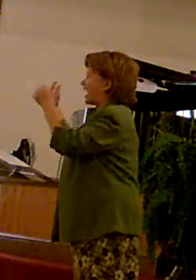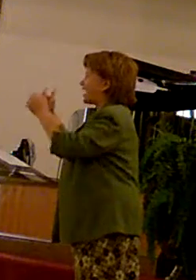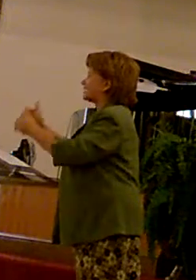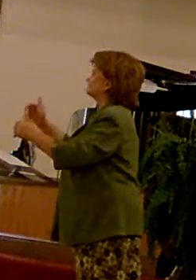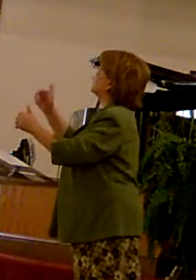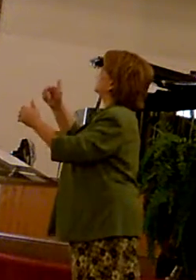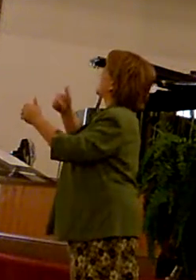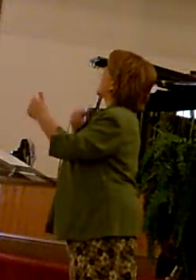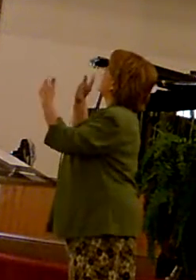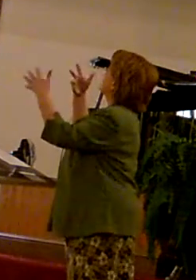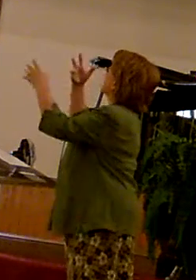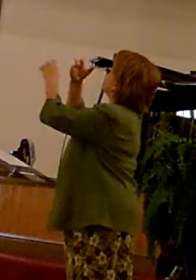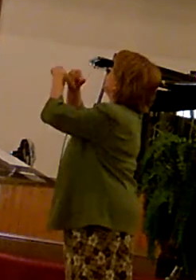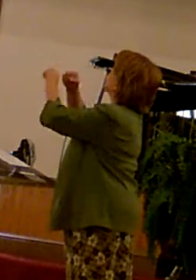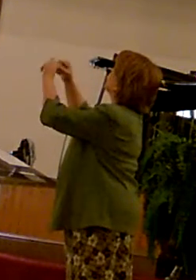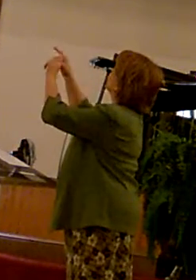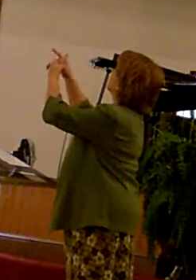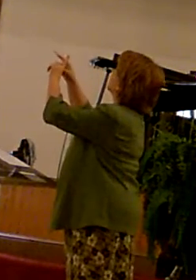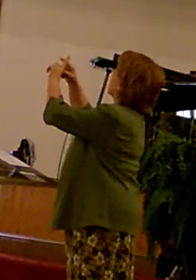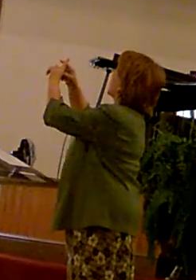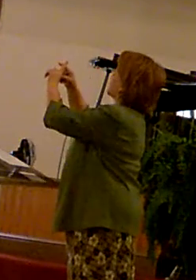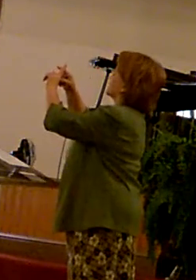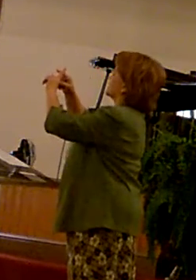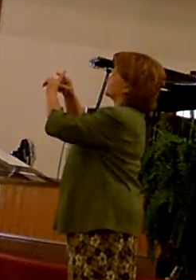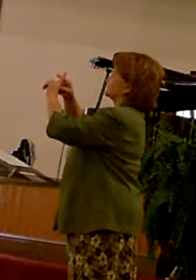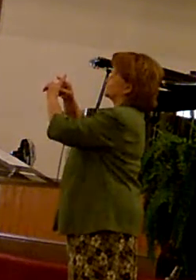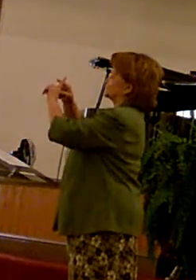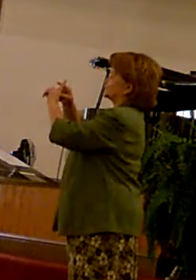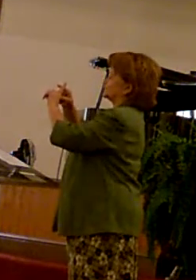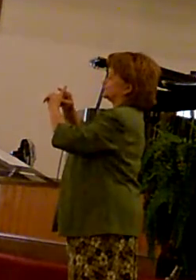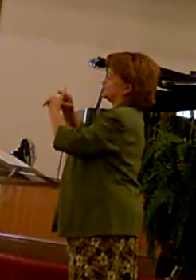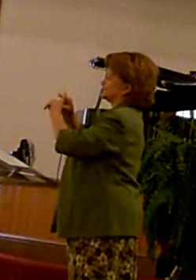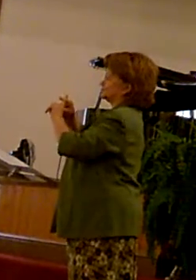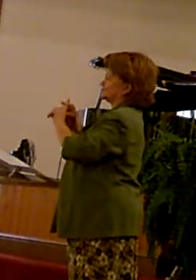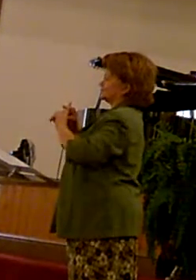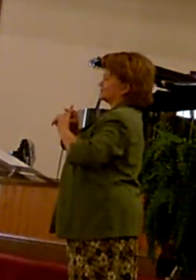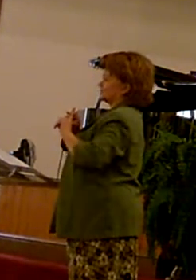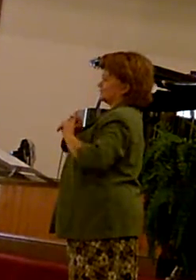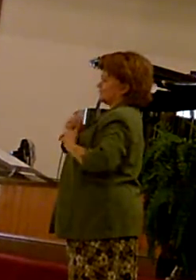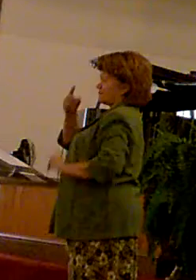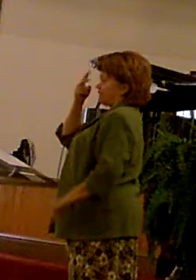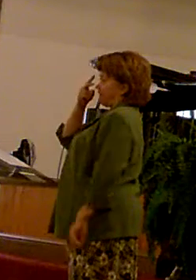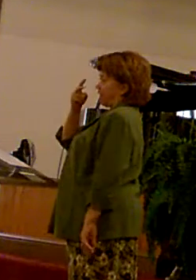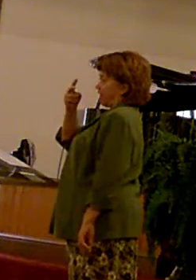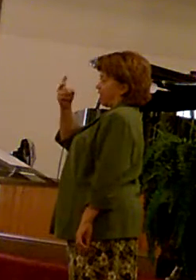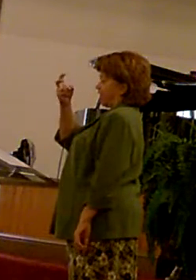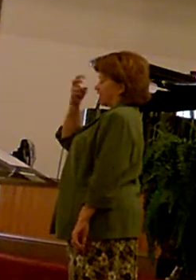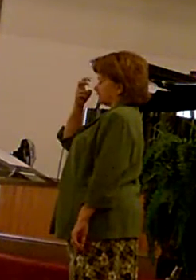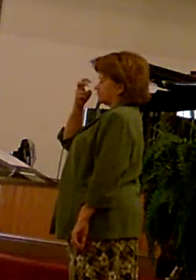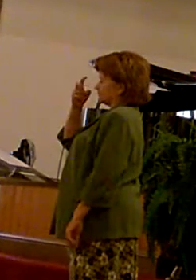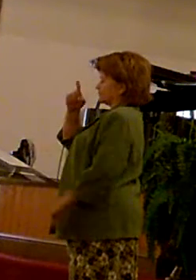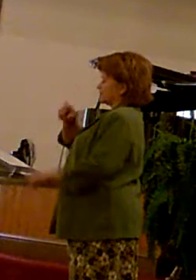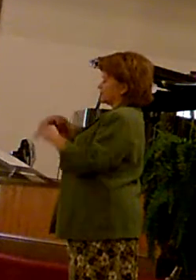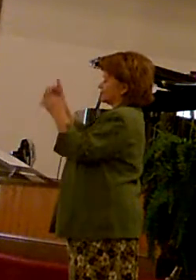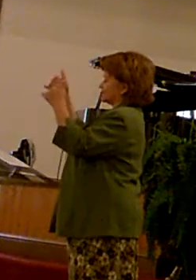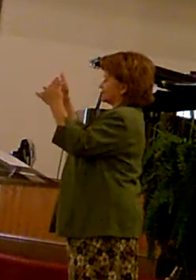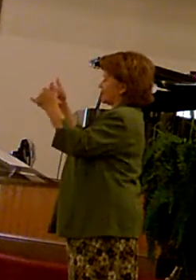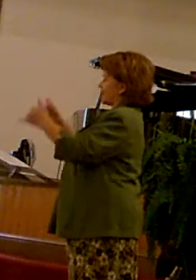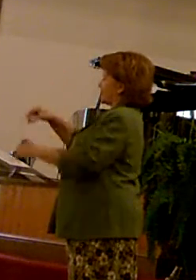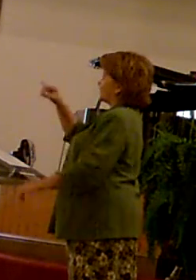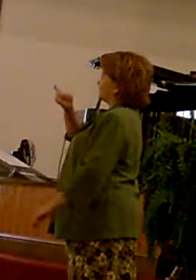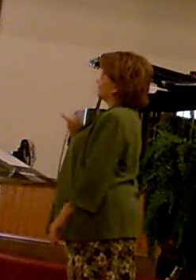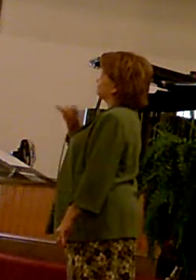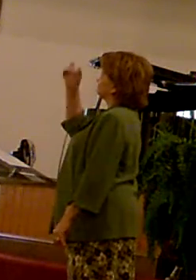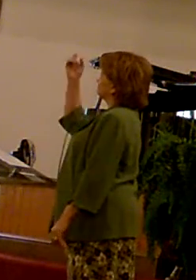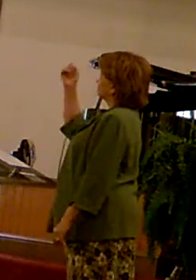I'm found Though I was blinded, now